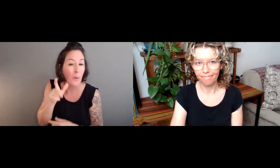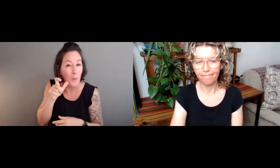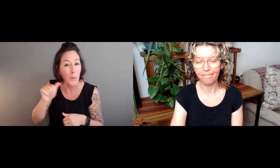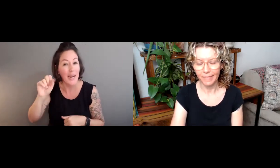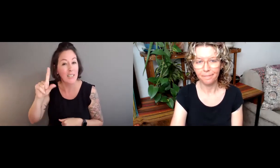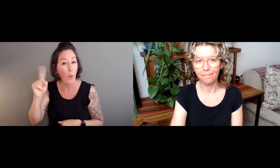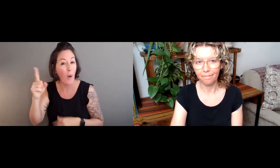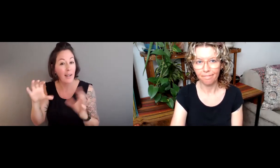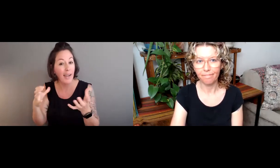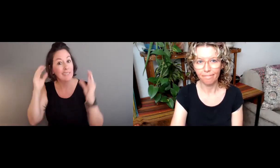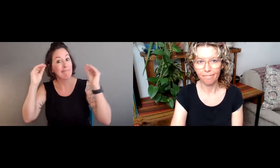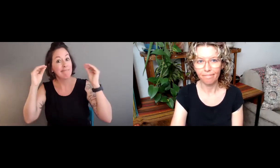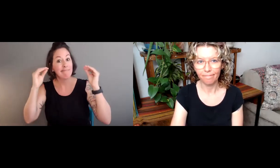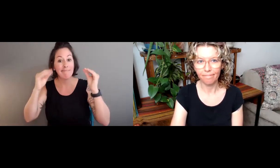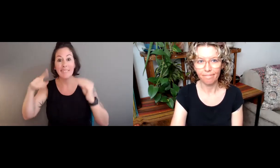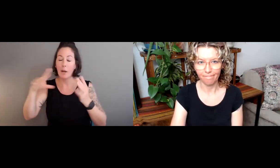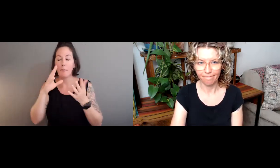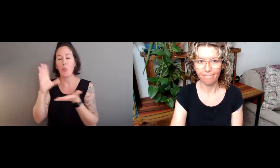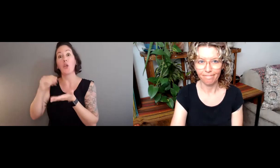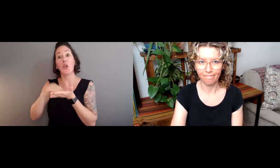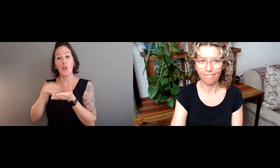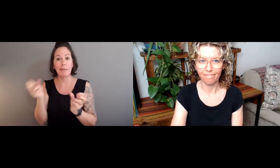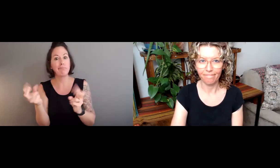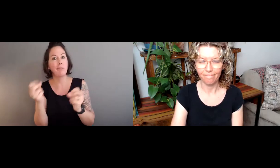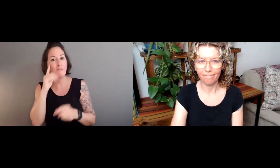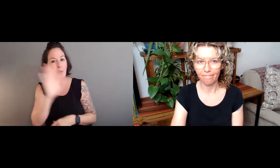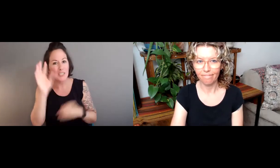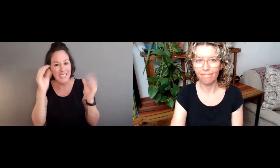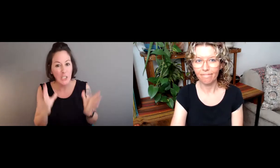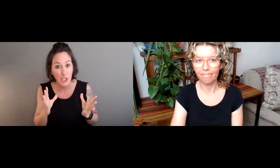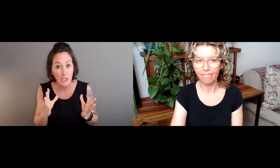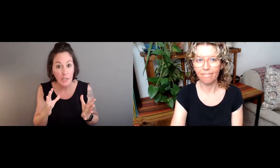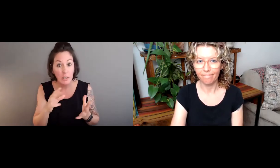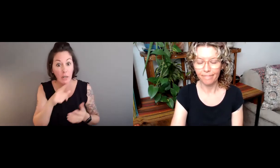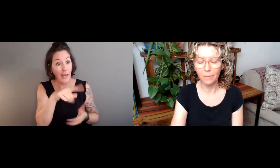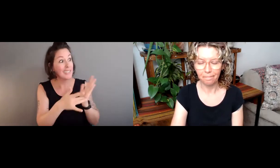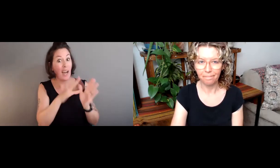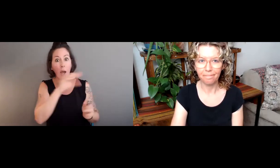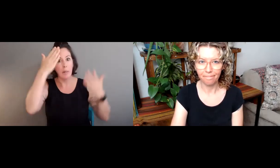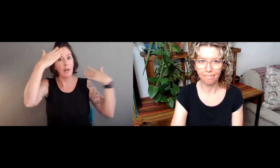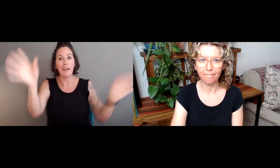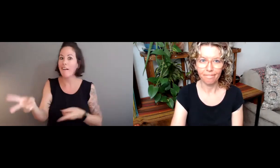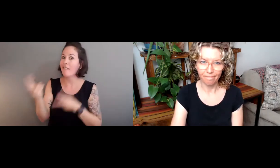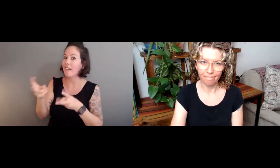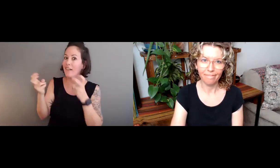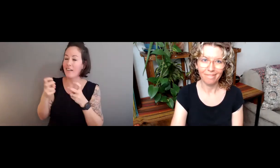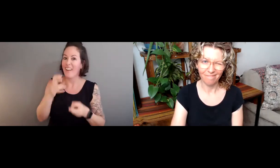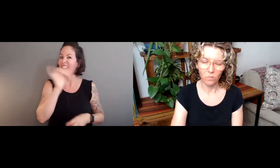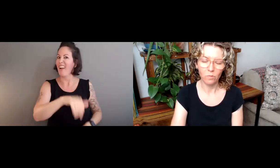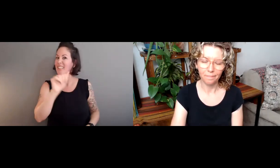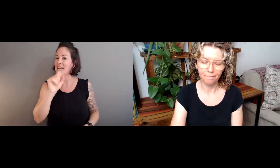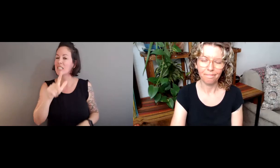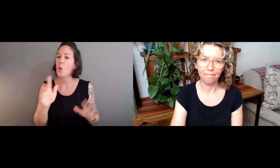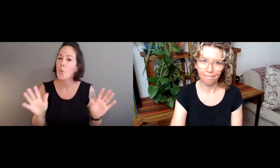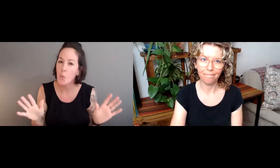has a hashtag of ASL, they have to think about who is producing these videos. Are they ASL one students uploading